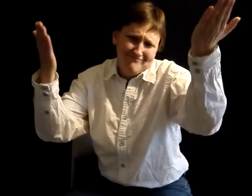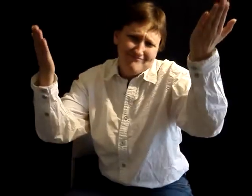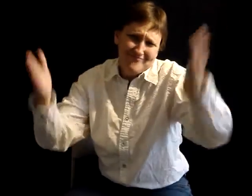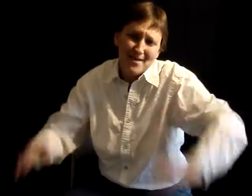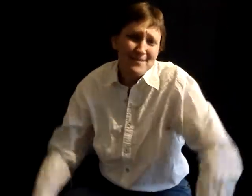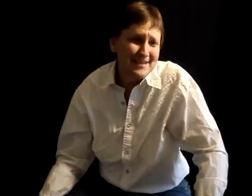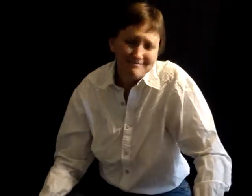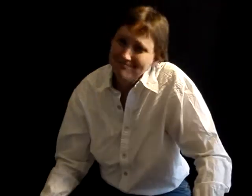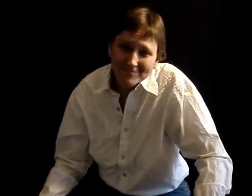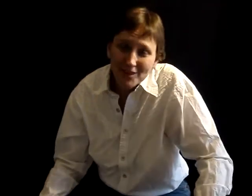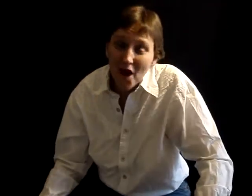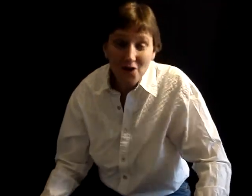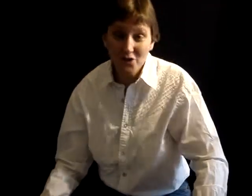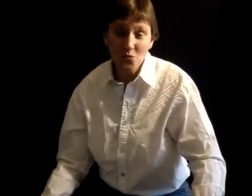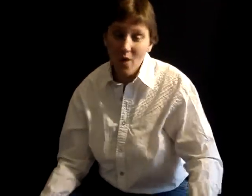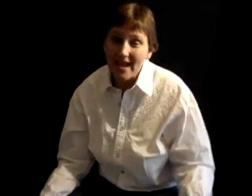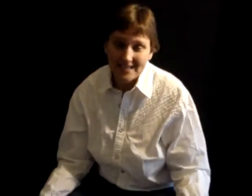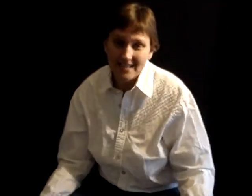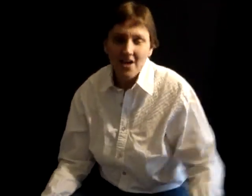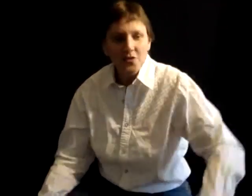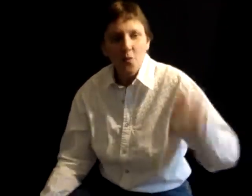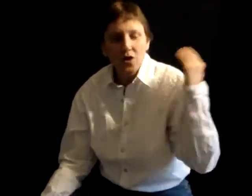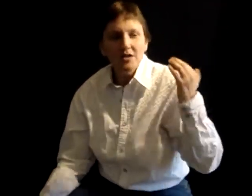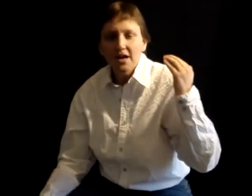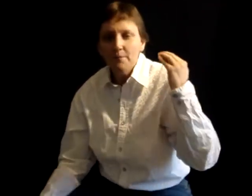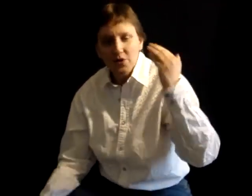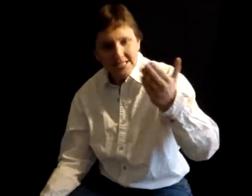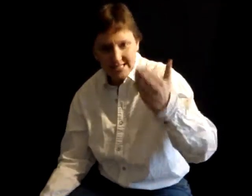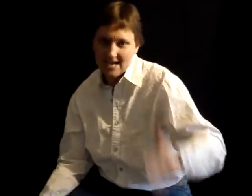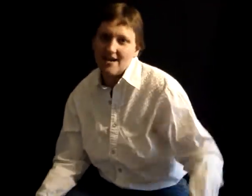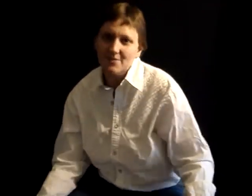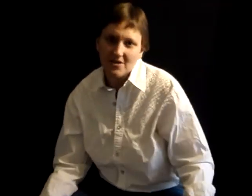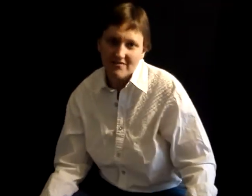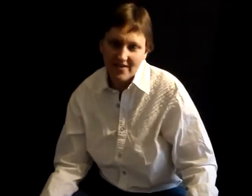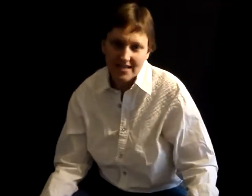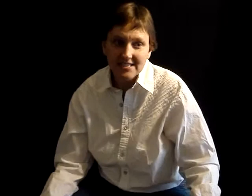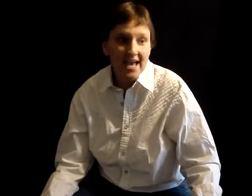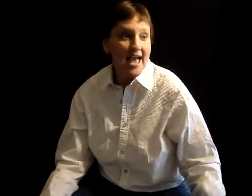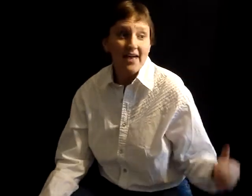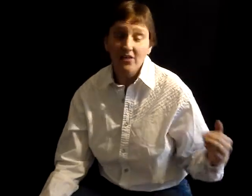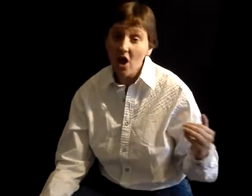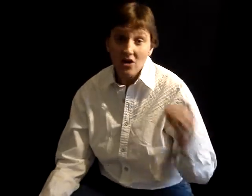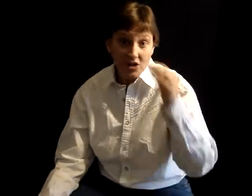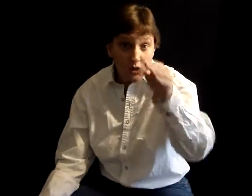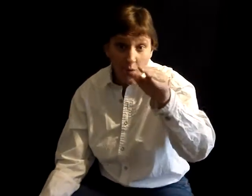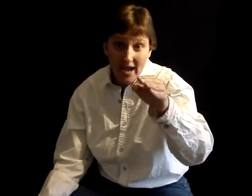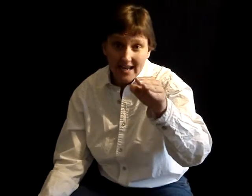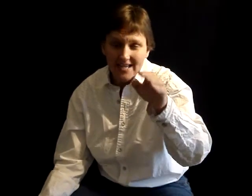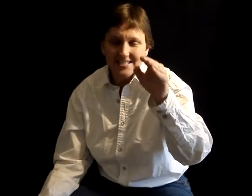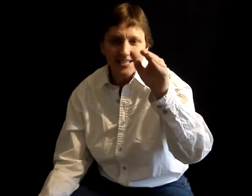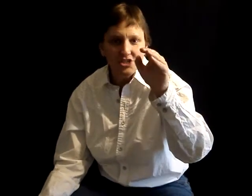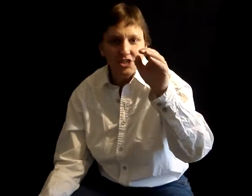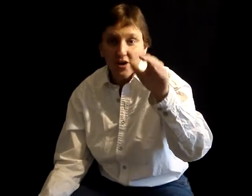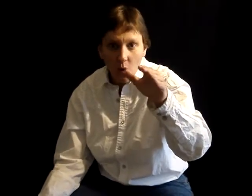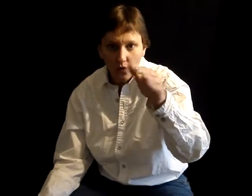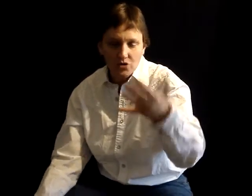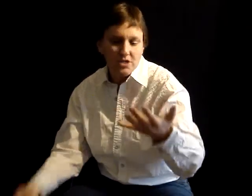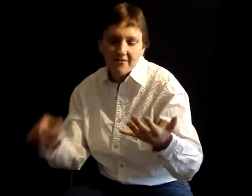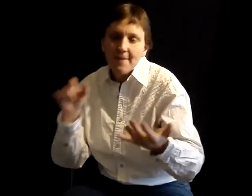I mean, the longer you wait, the more prison time you're going to face, and the longer you wait as shareholders of